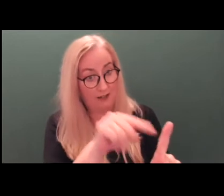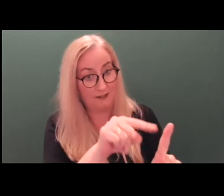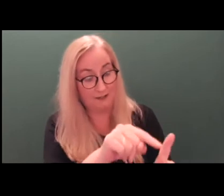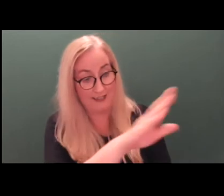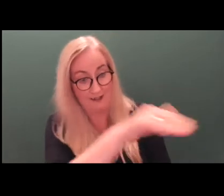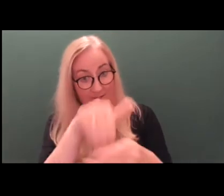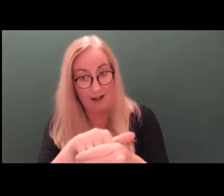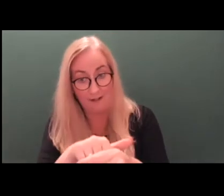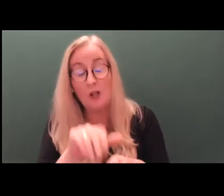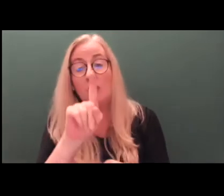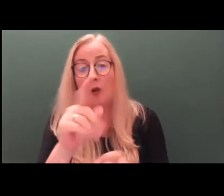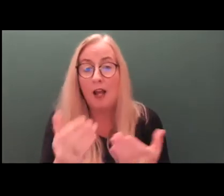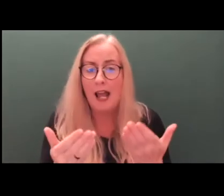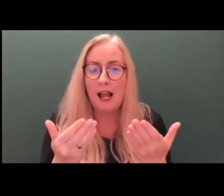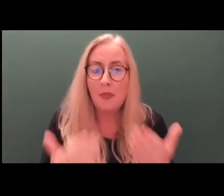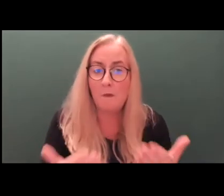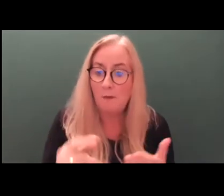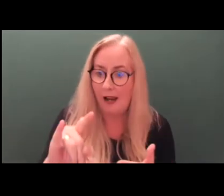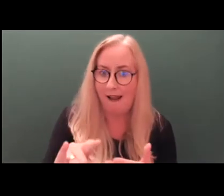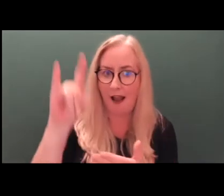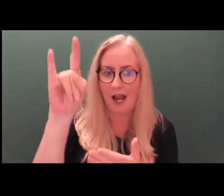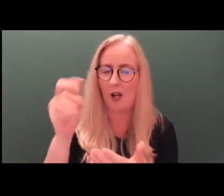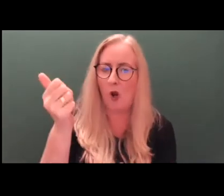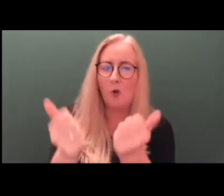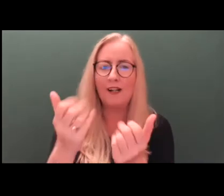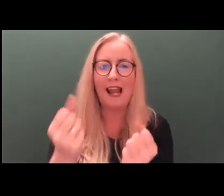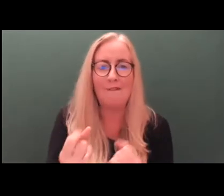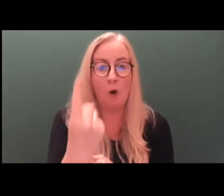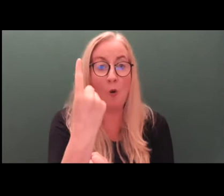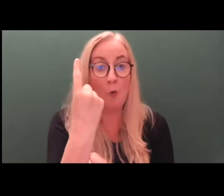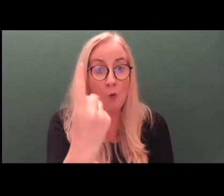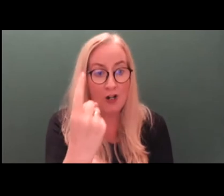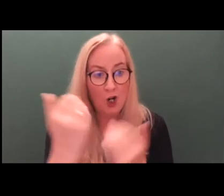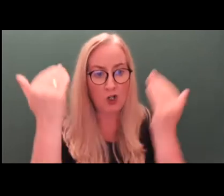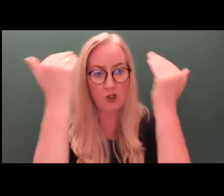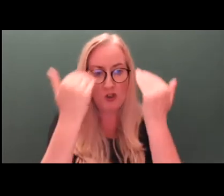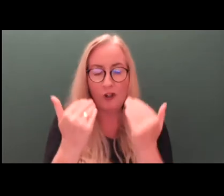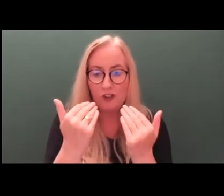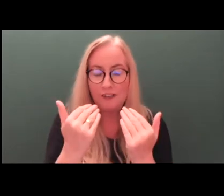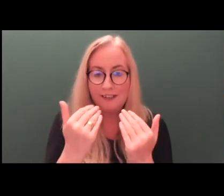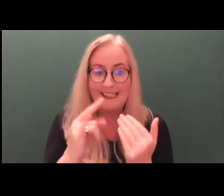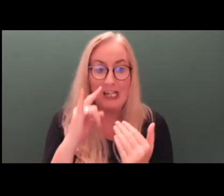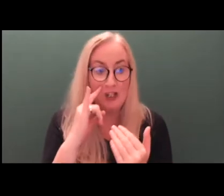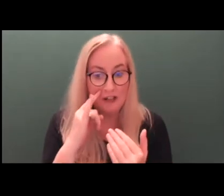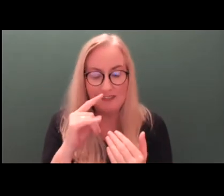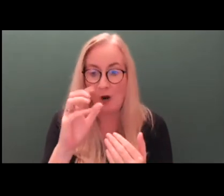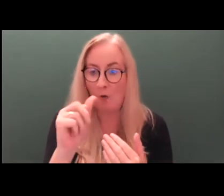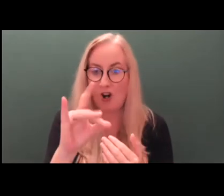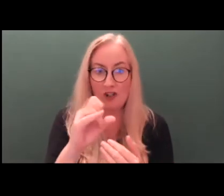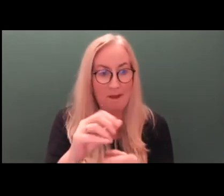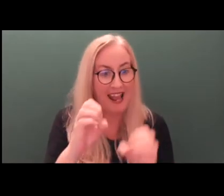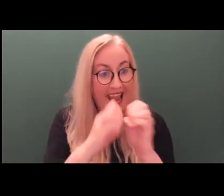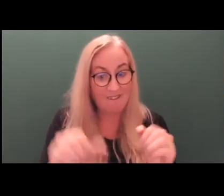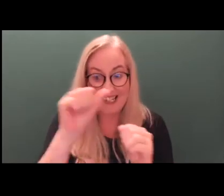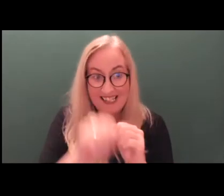At the moment, the High Court has one judge assigned to hear wardship applications every day of the